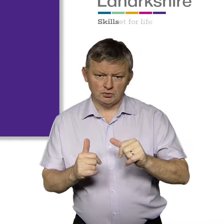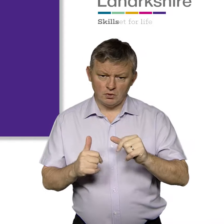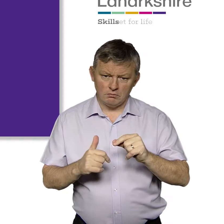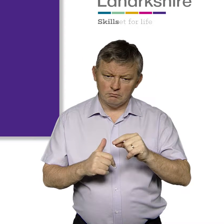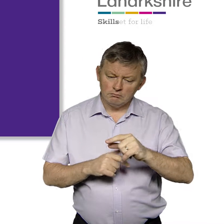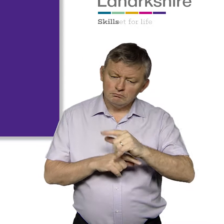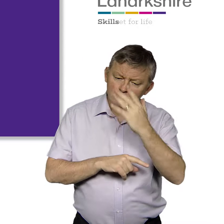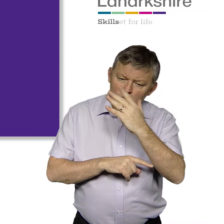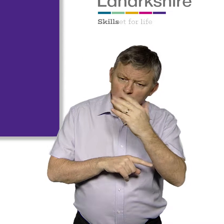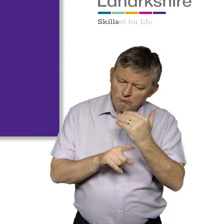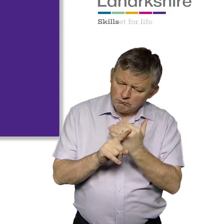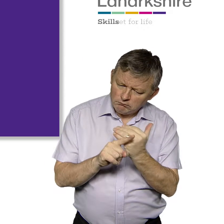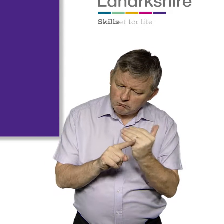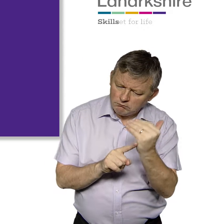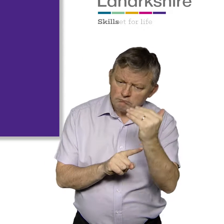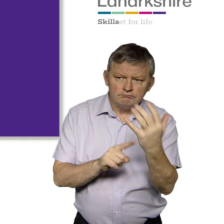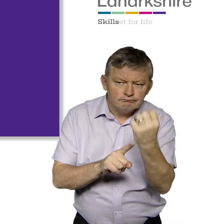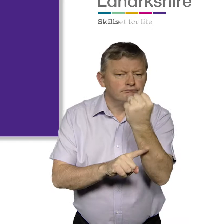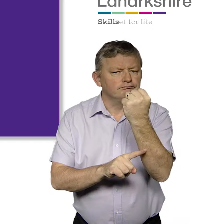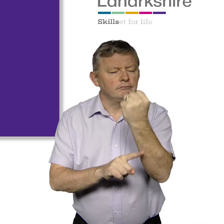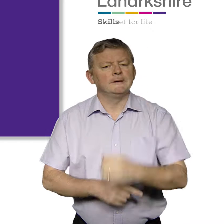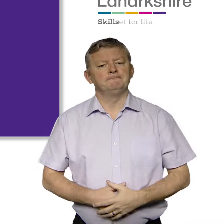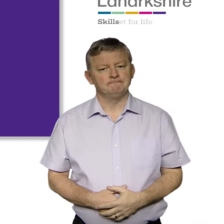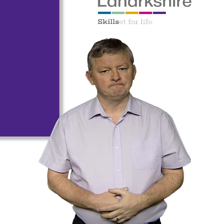BSL users will be able to maximise their potential at school